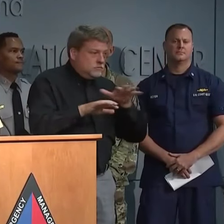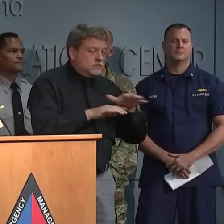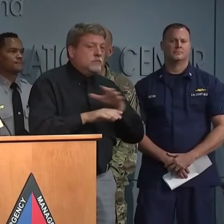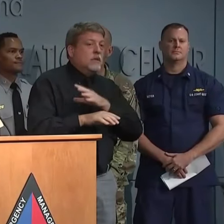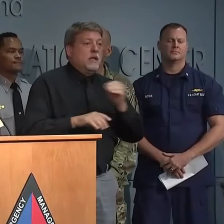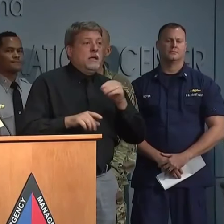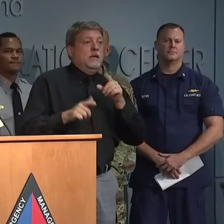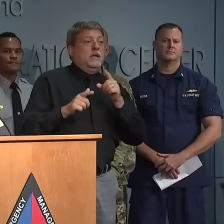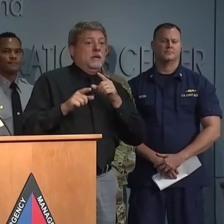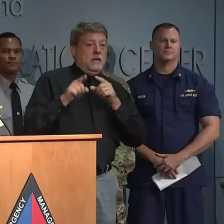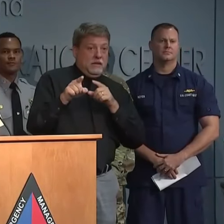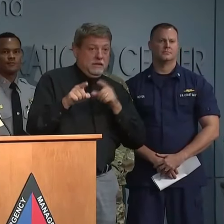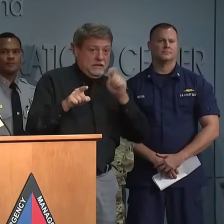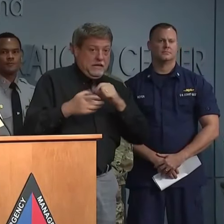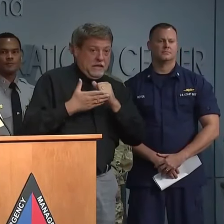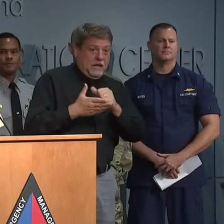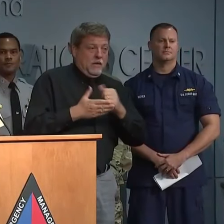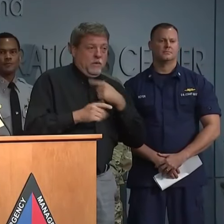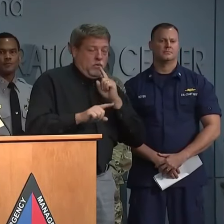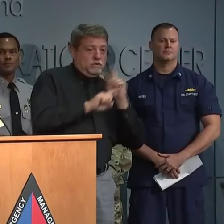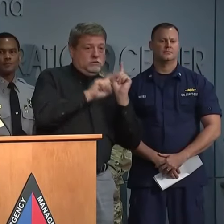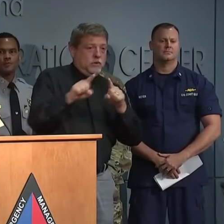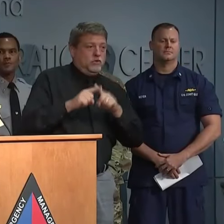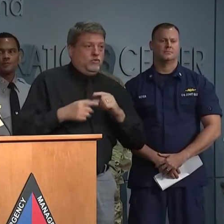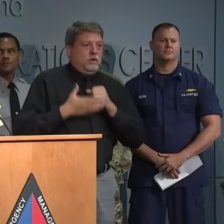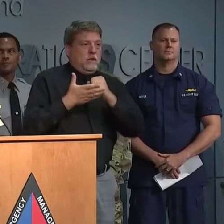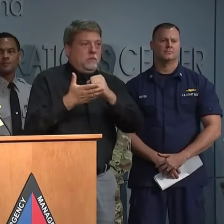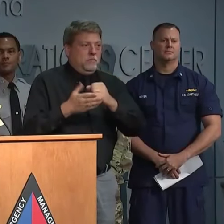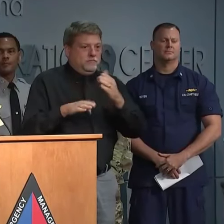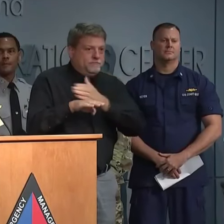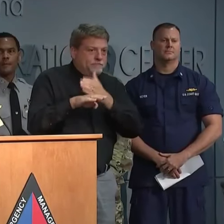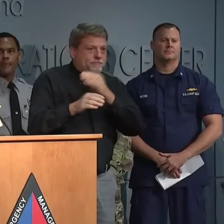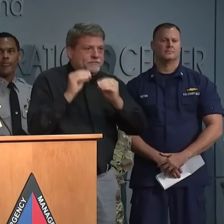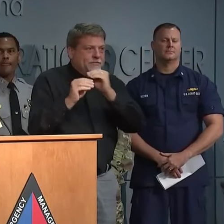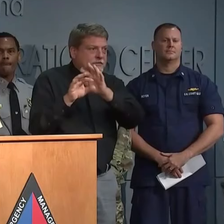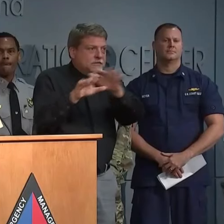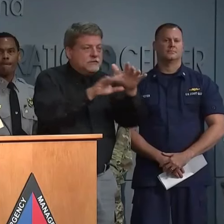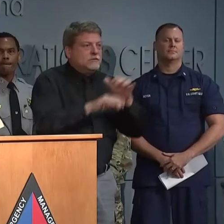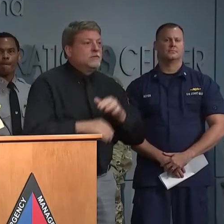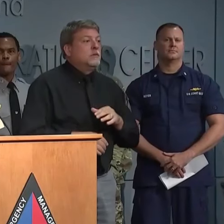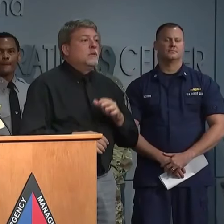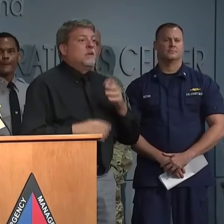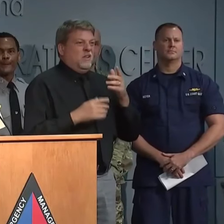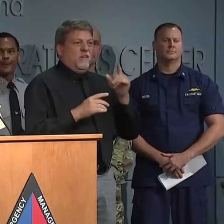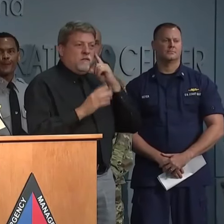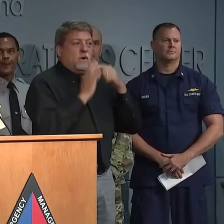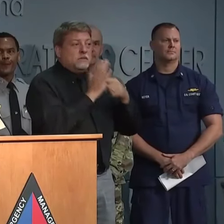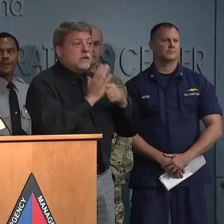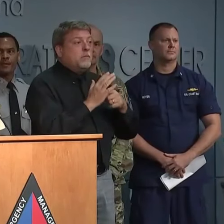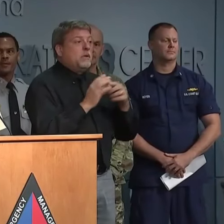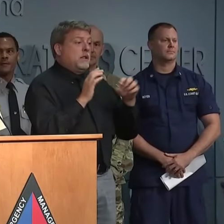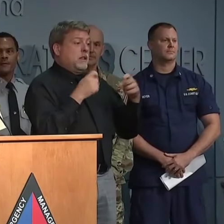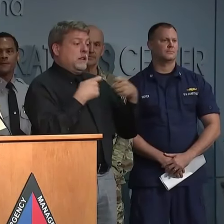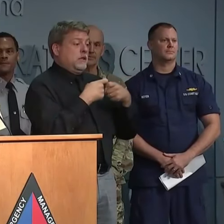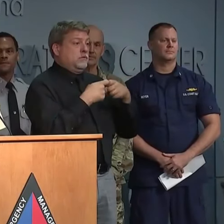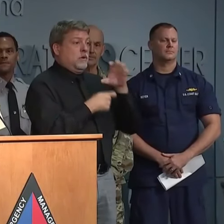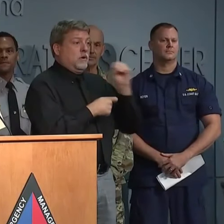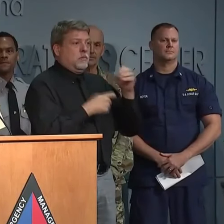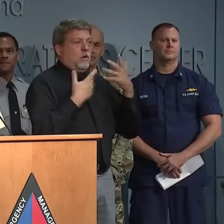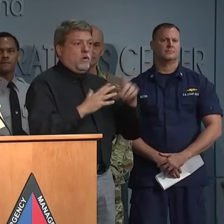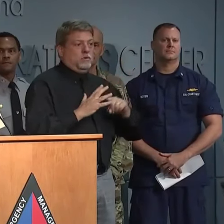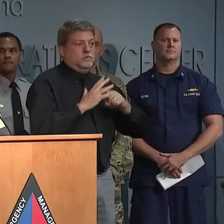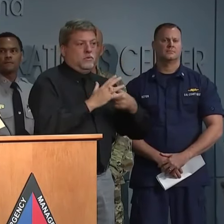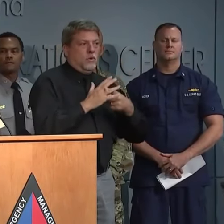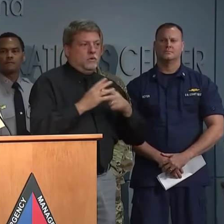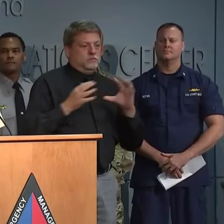response to recovery. Our utility partners have begun restoration in southeastern North Carolina and